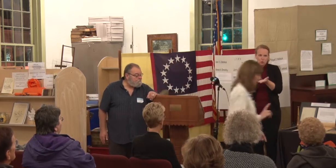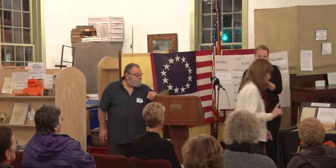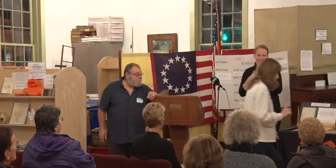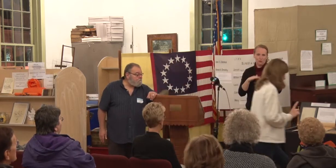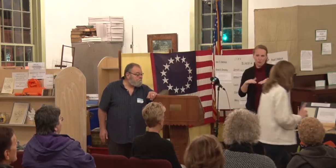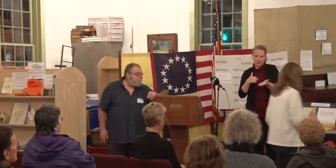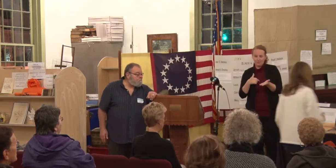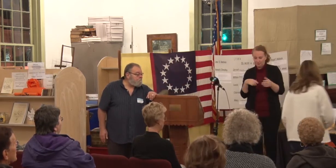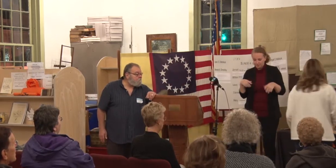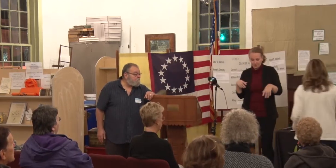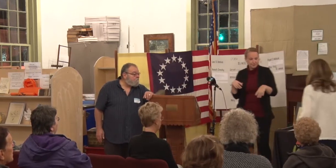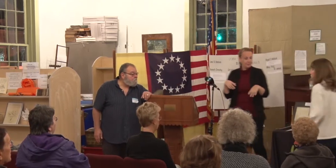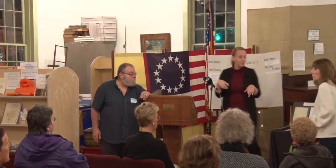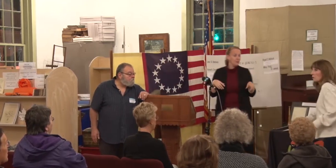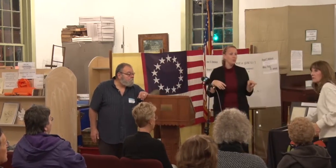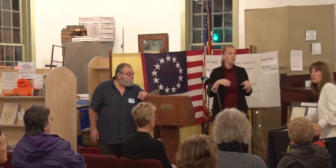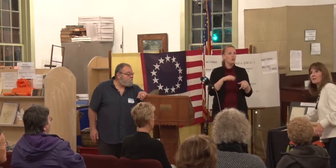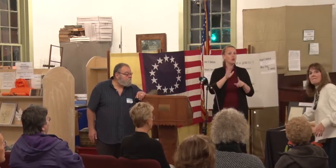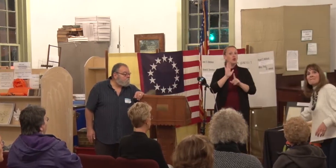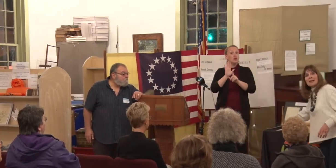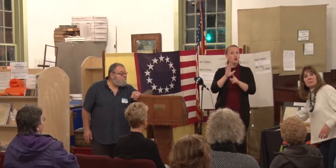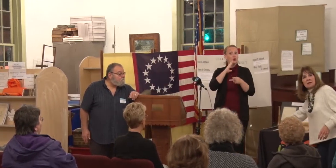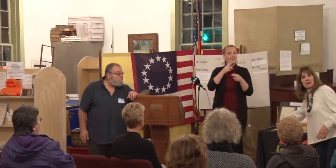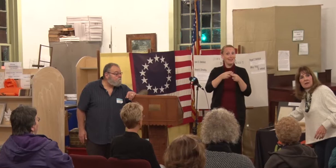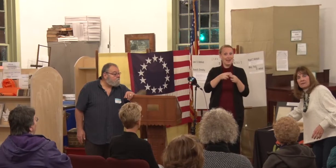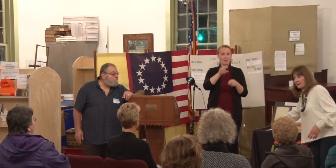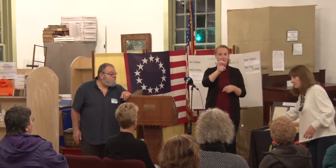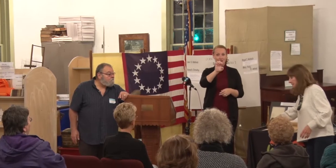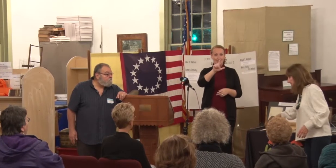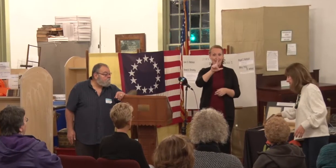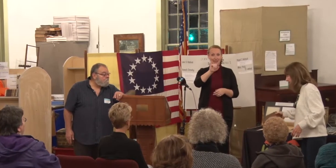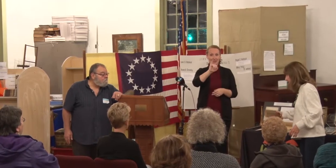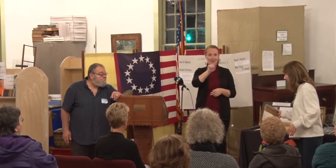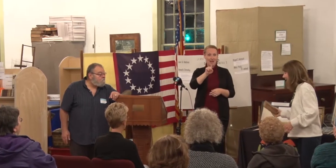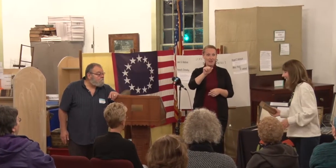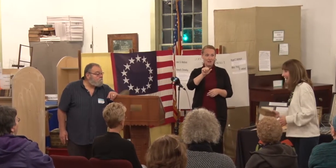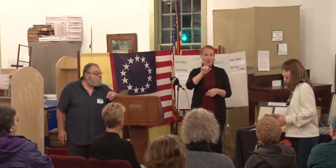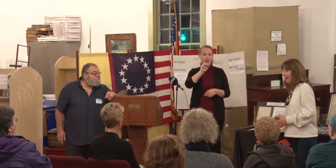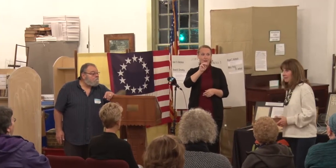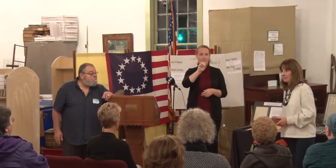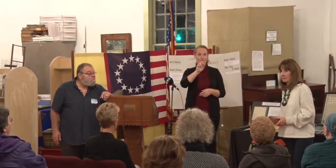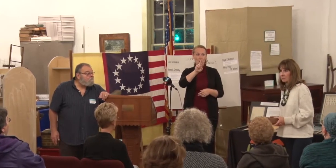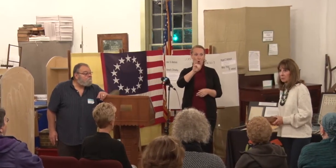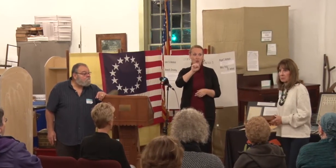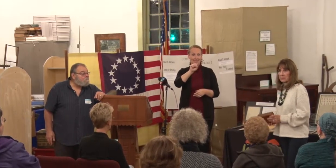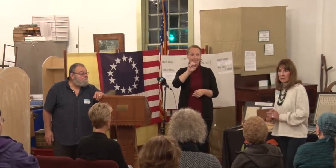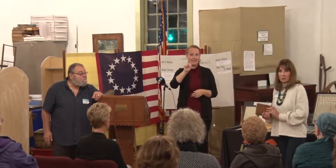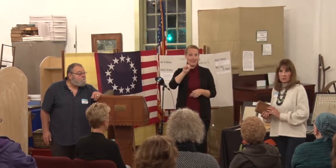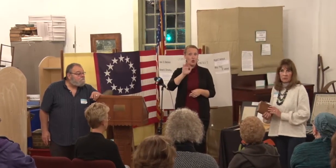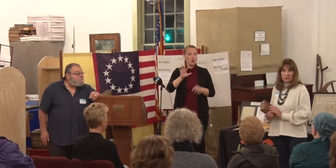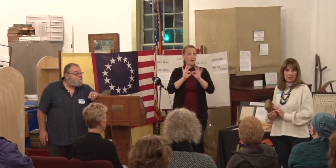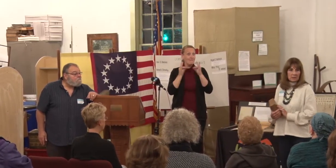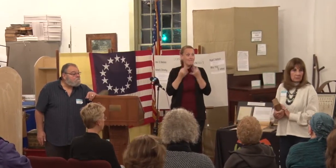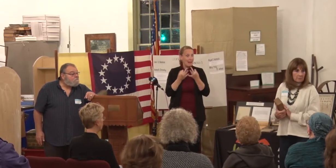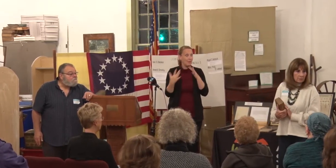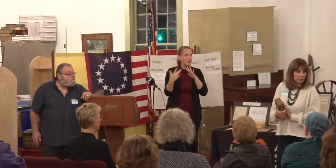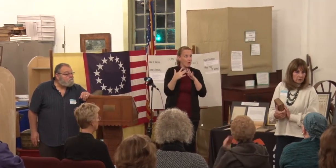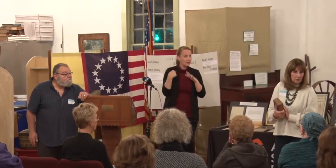Her name was Eliza Morrison. His family contacted us and asked us if we'd be interested in purchasing